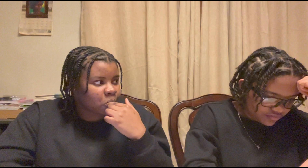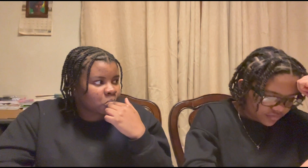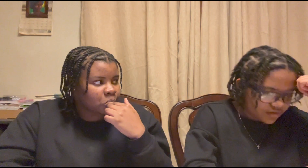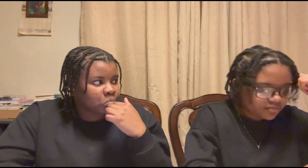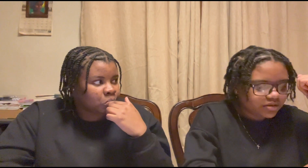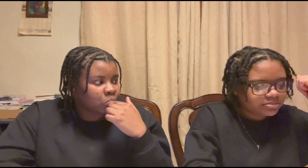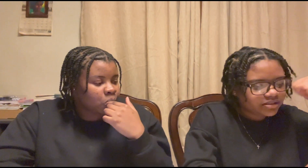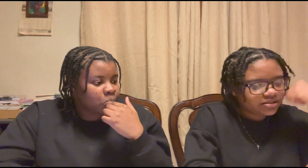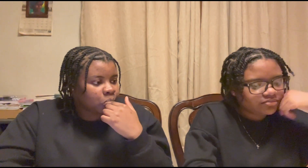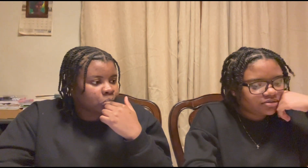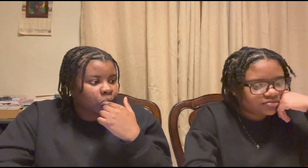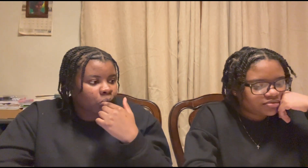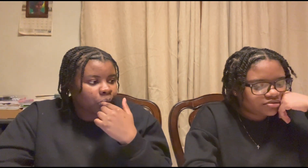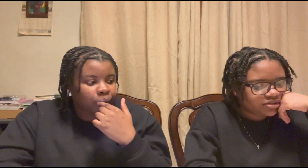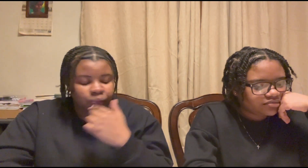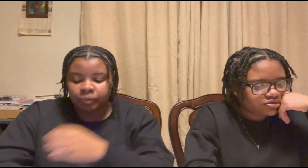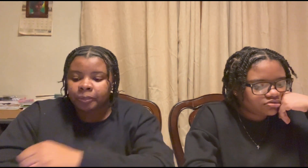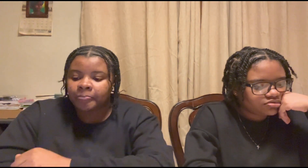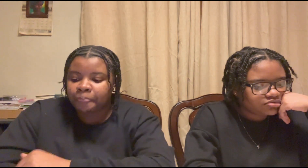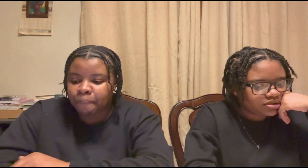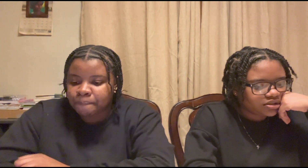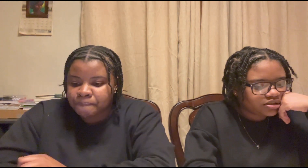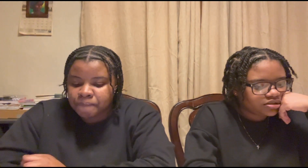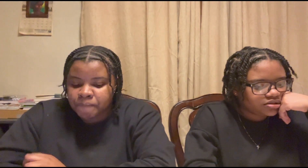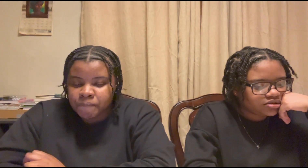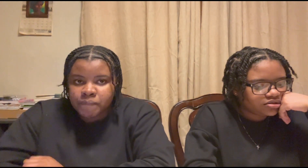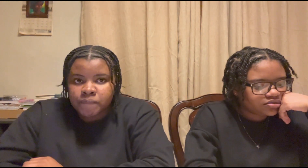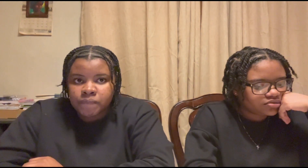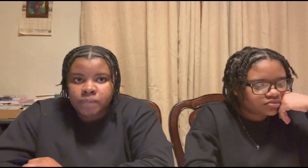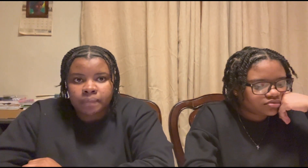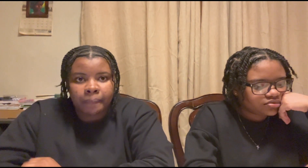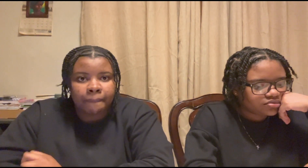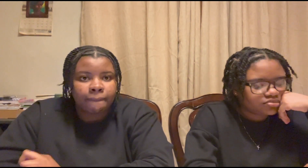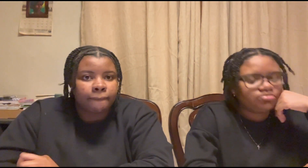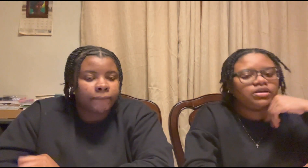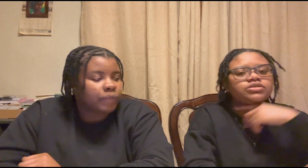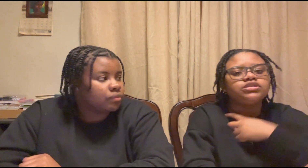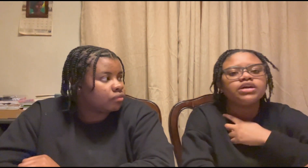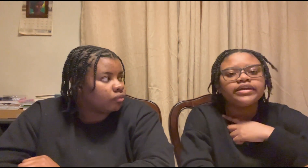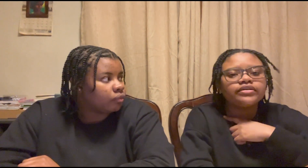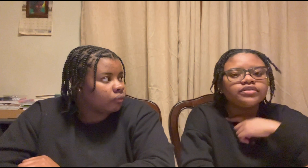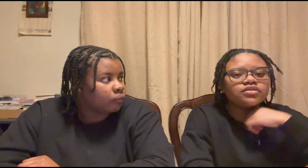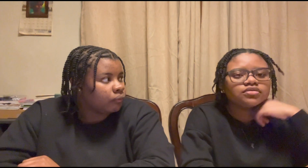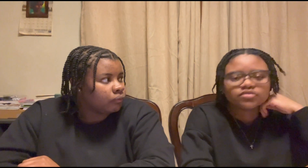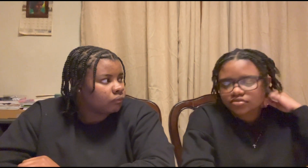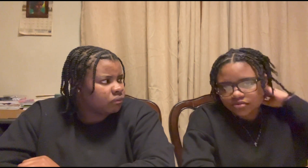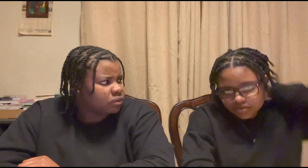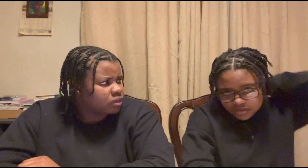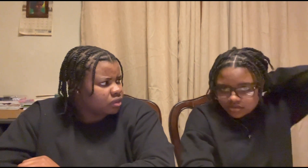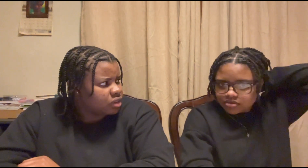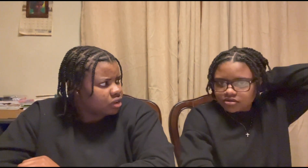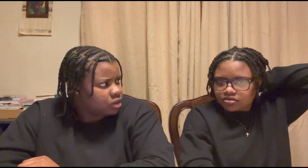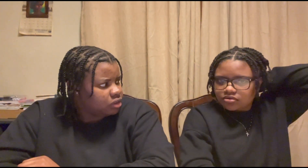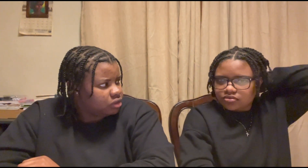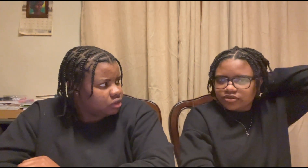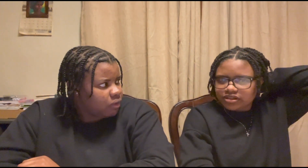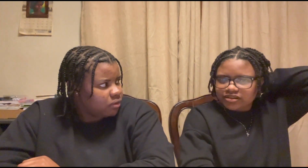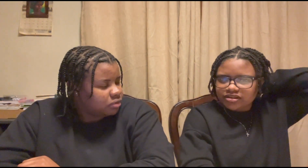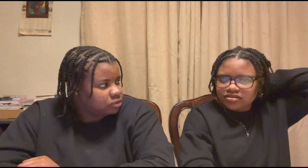one place i wouldn't want to travel to is probably china or india